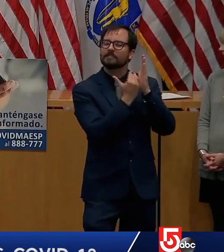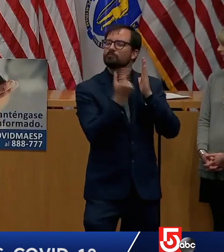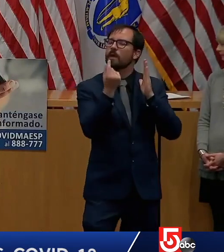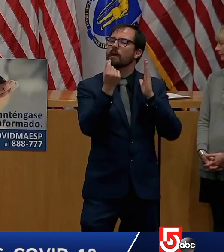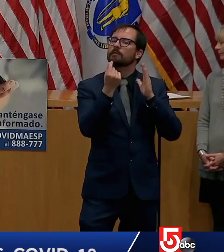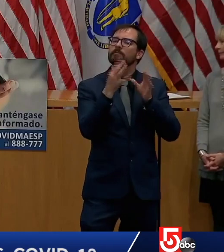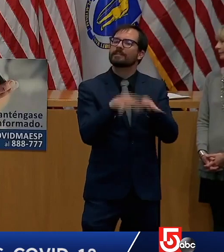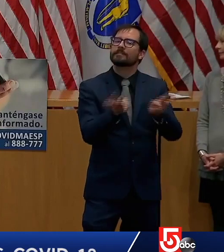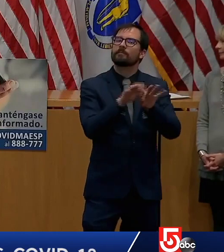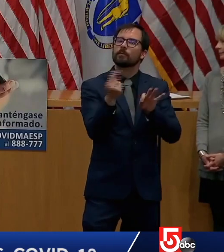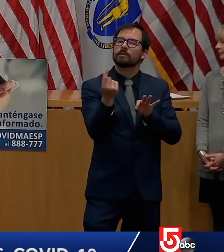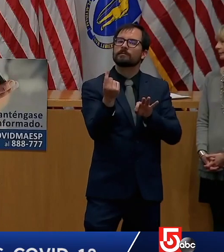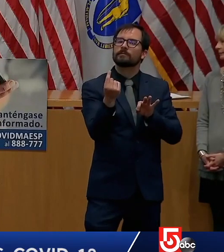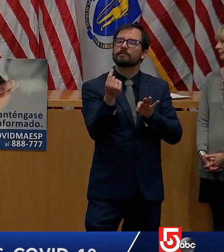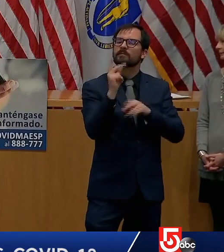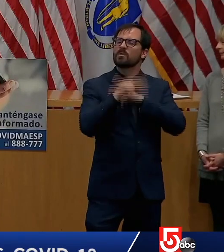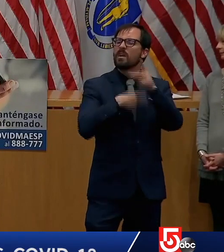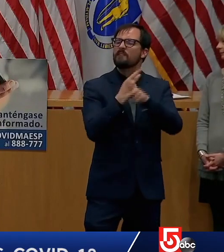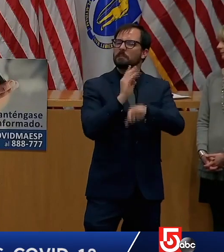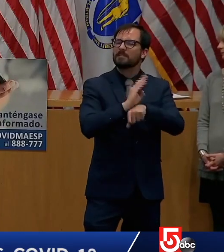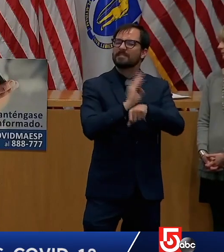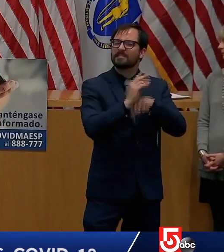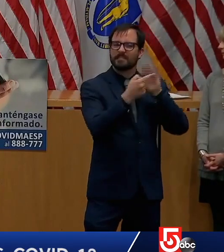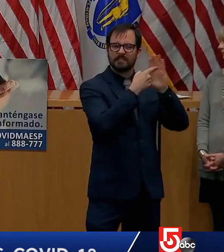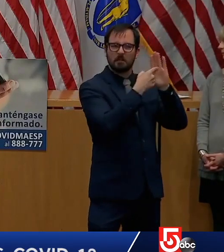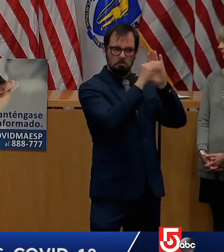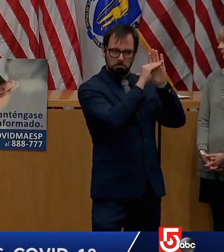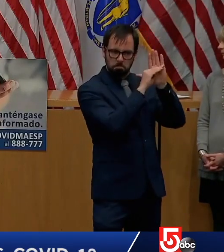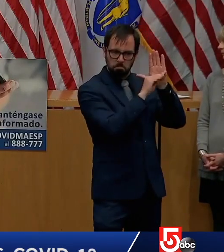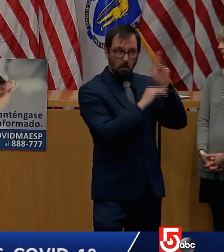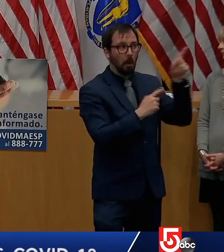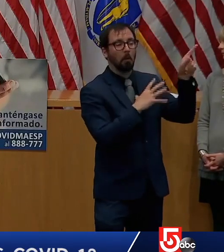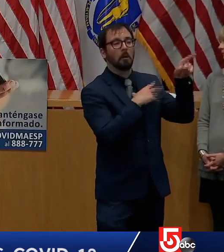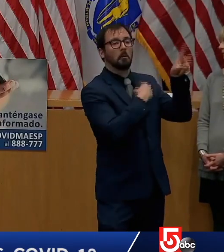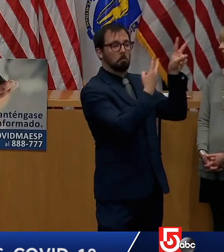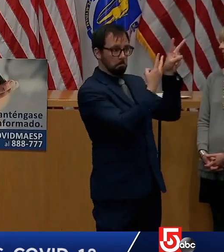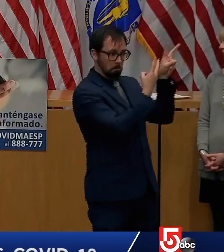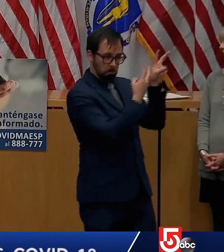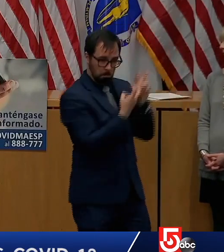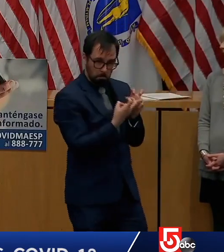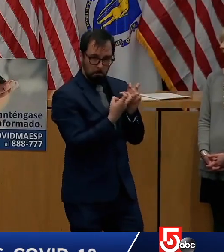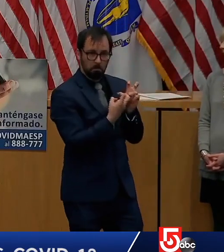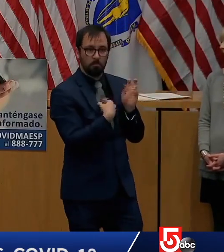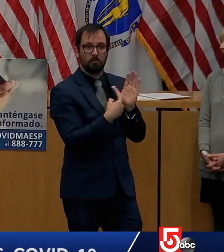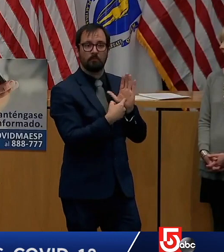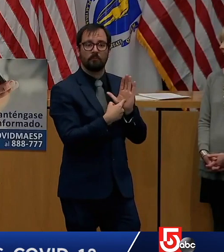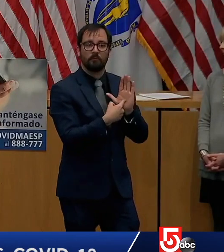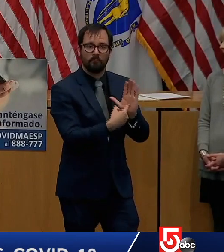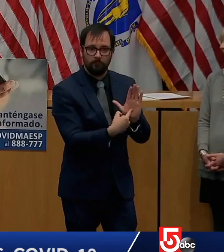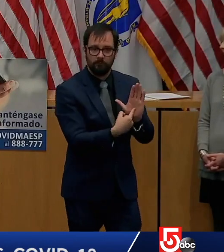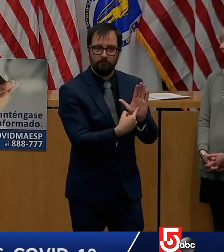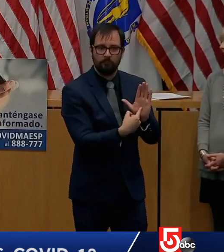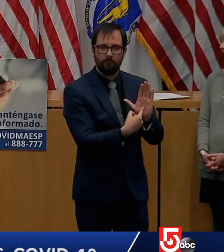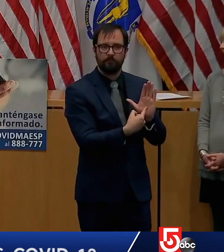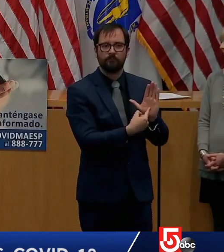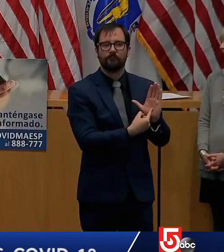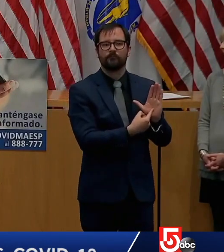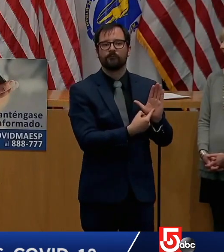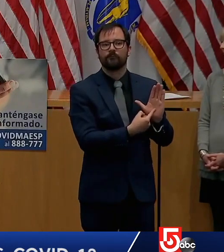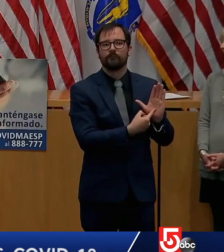then deemed as such while all the others were basically told to either work from